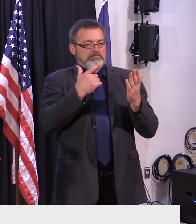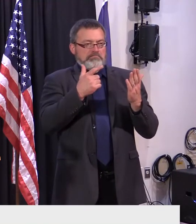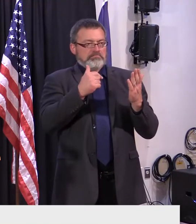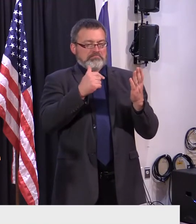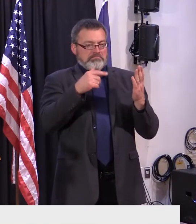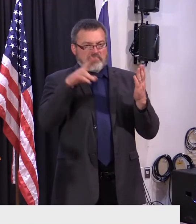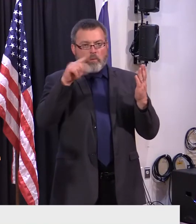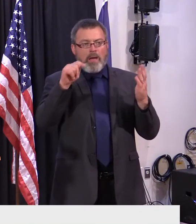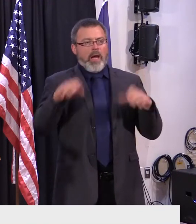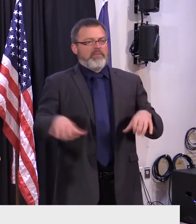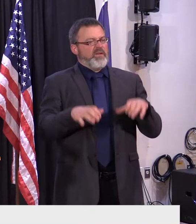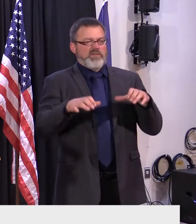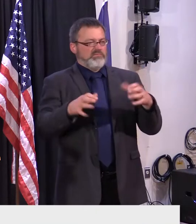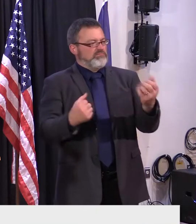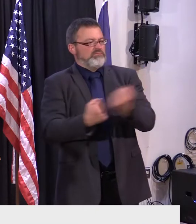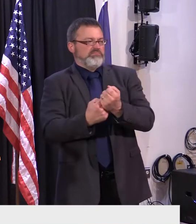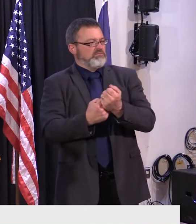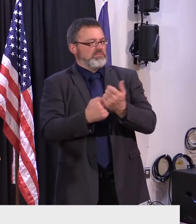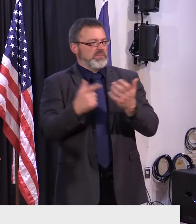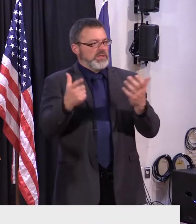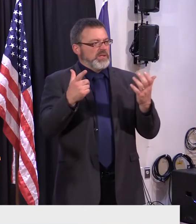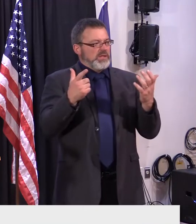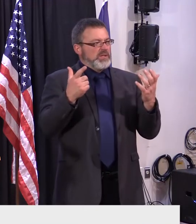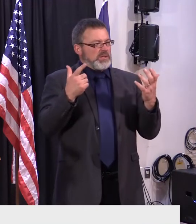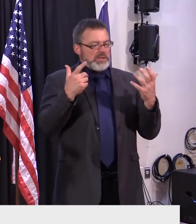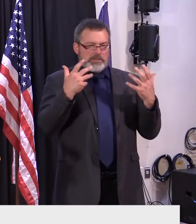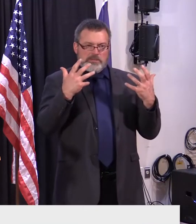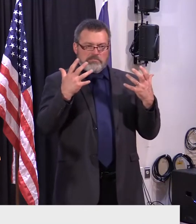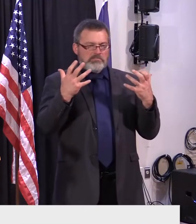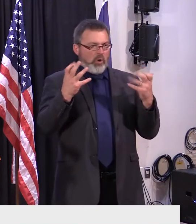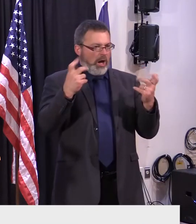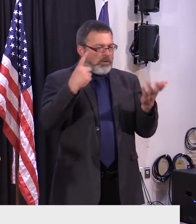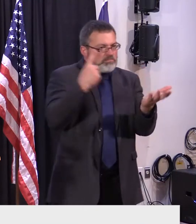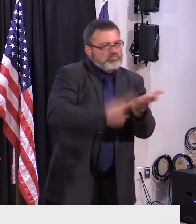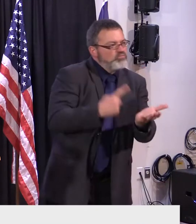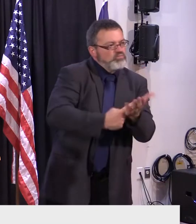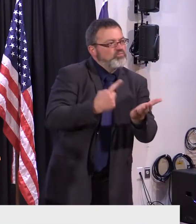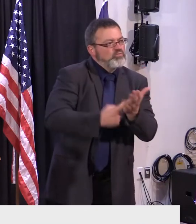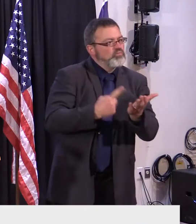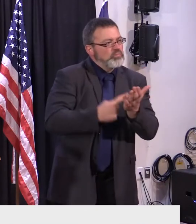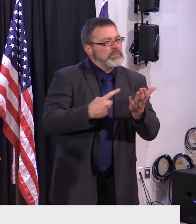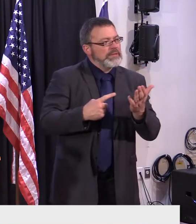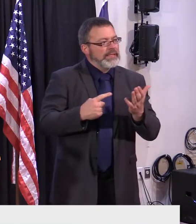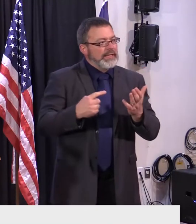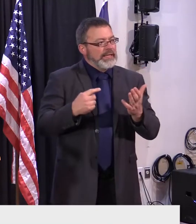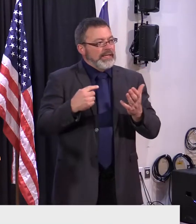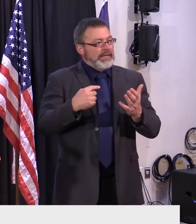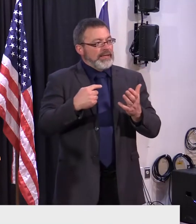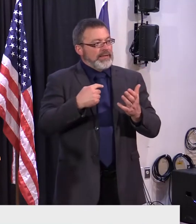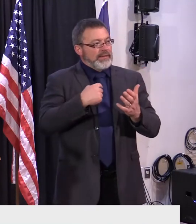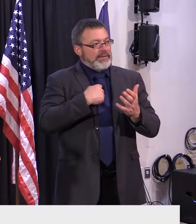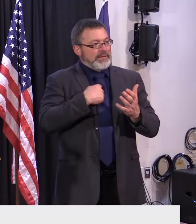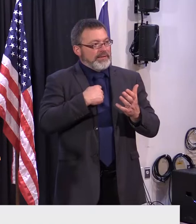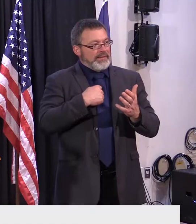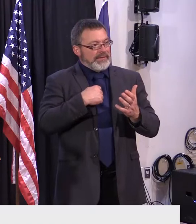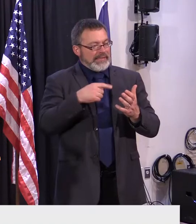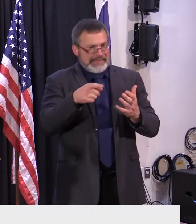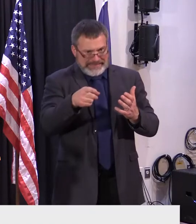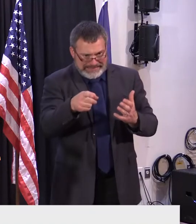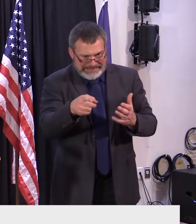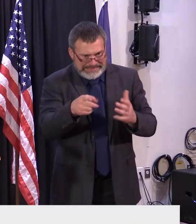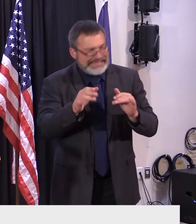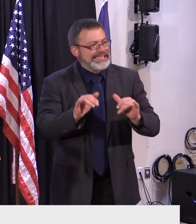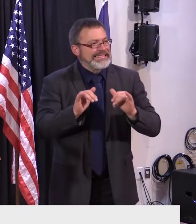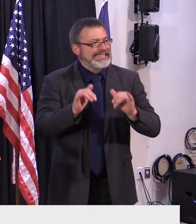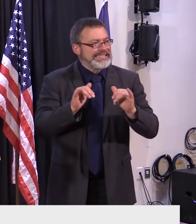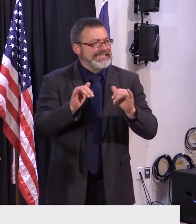own press team with him, and I was having a press briefing right after that. So I said,